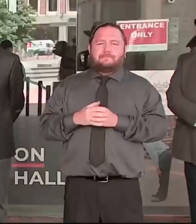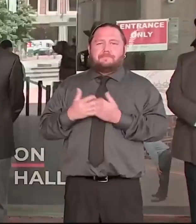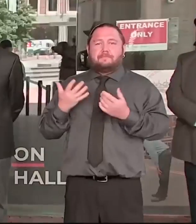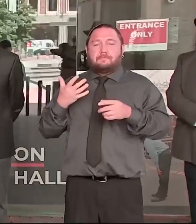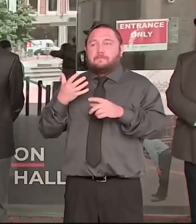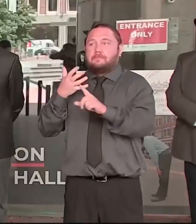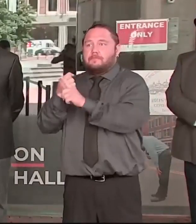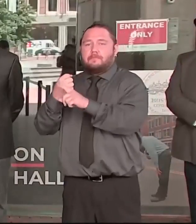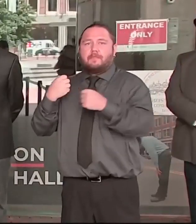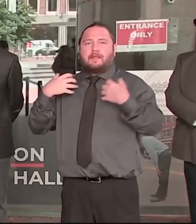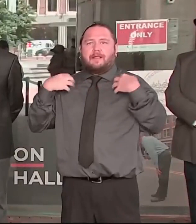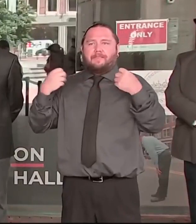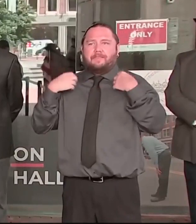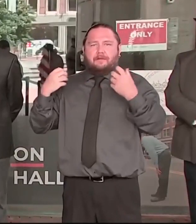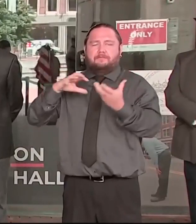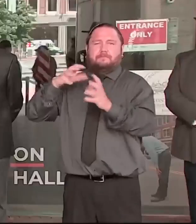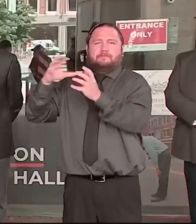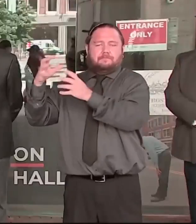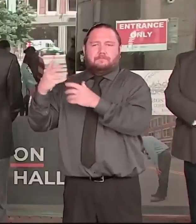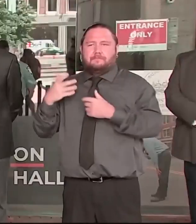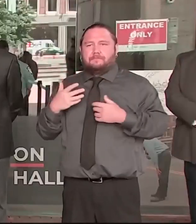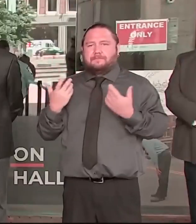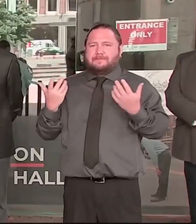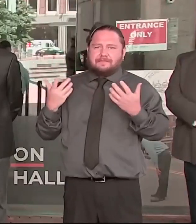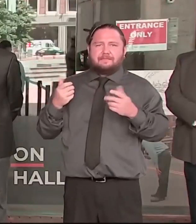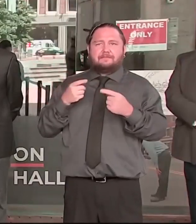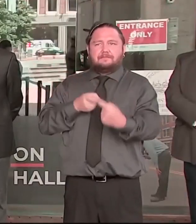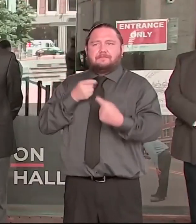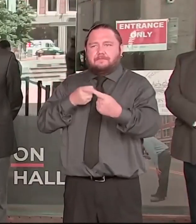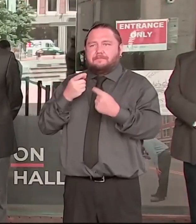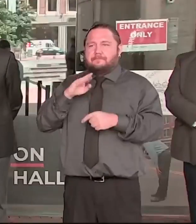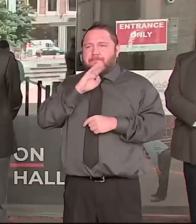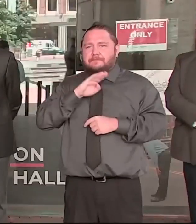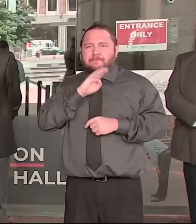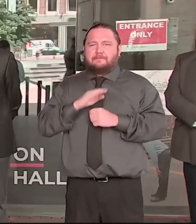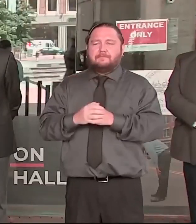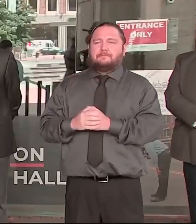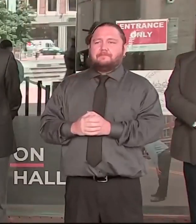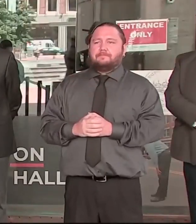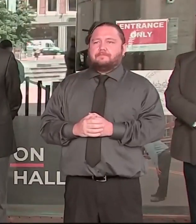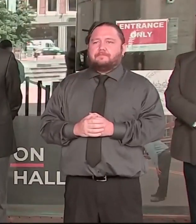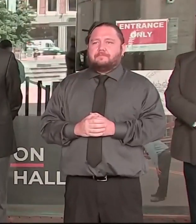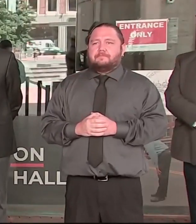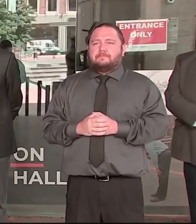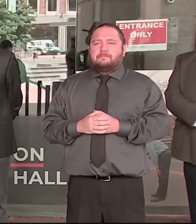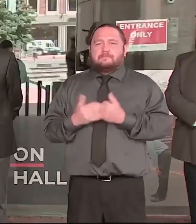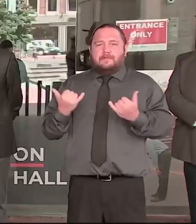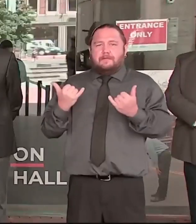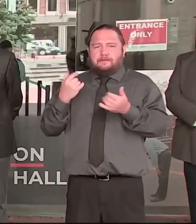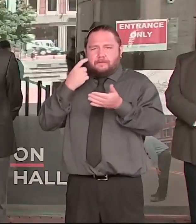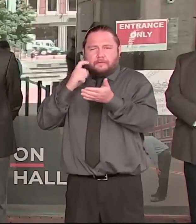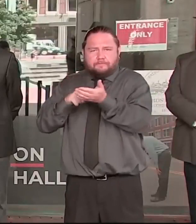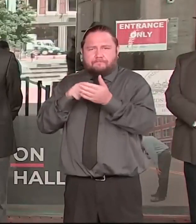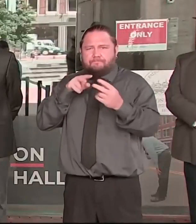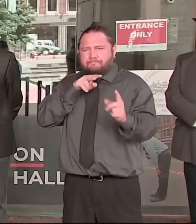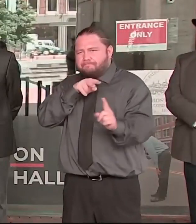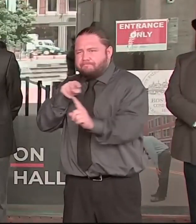urgency it would take to meet those deep needs in our communities, and we have acted with that urgency.